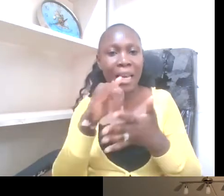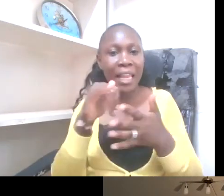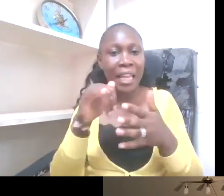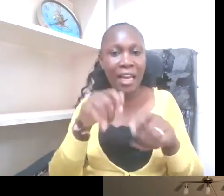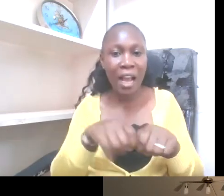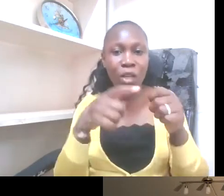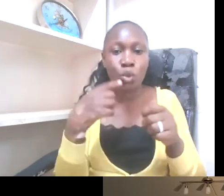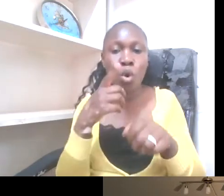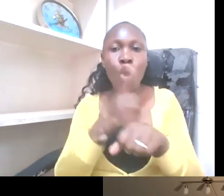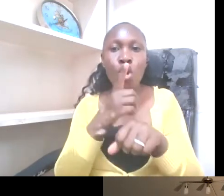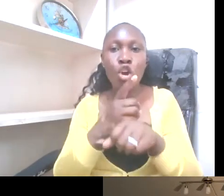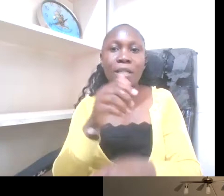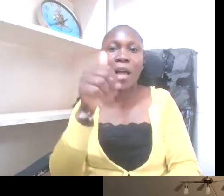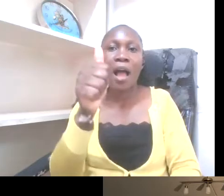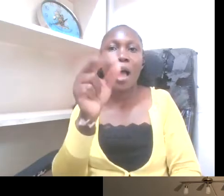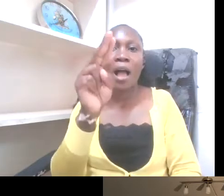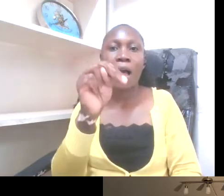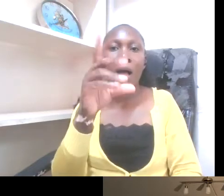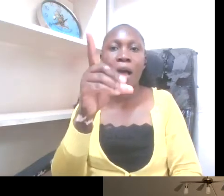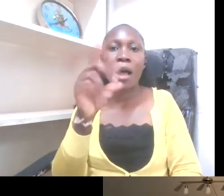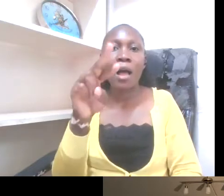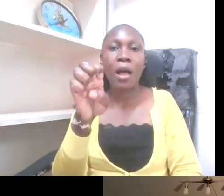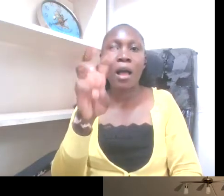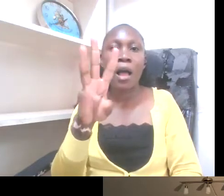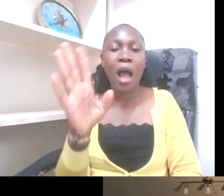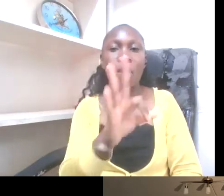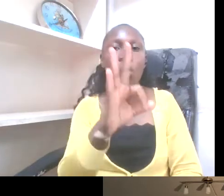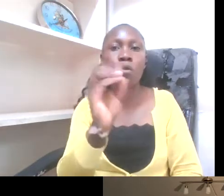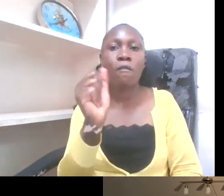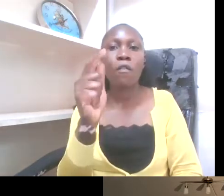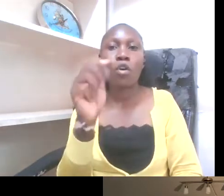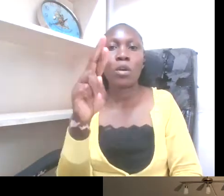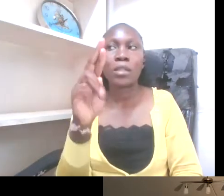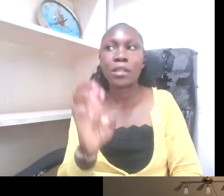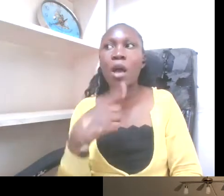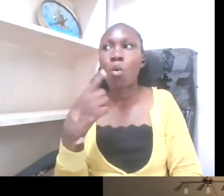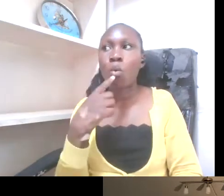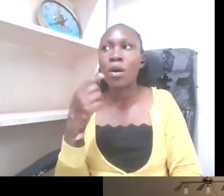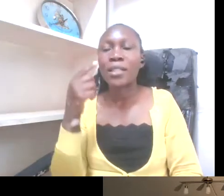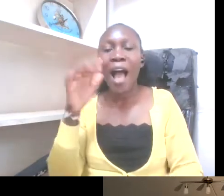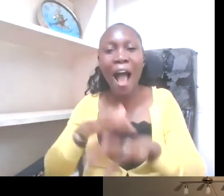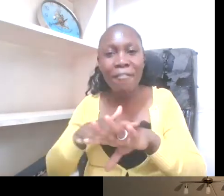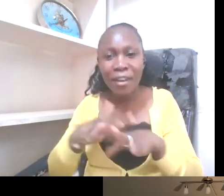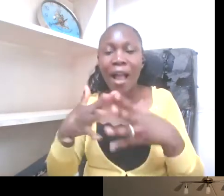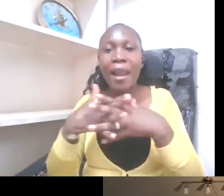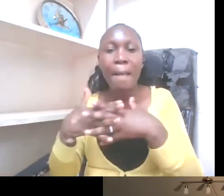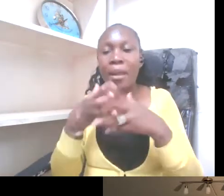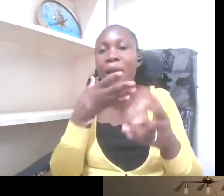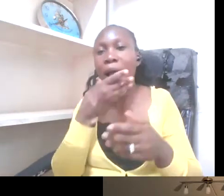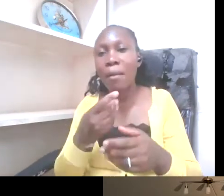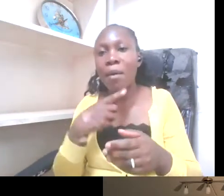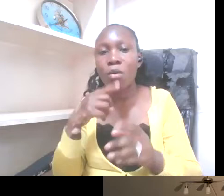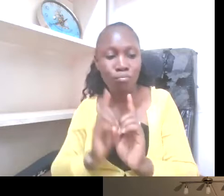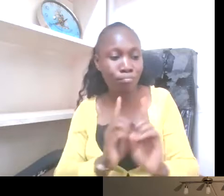Foster. He's an African-American man who was going to meet Professor Michael Durumo for